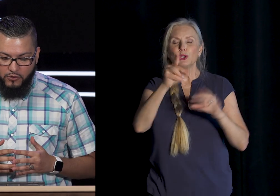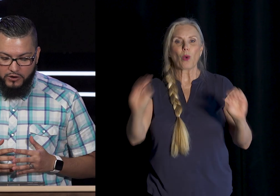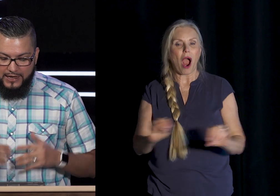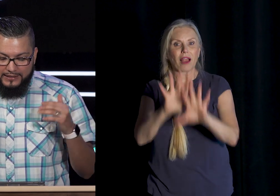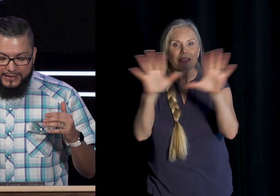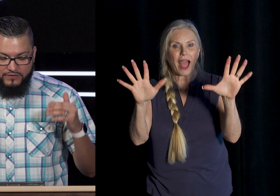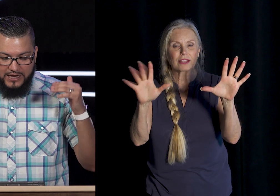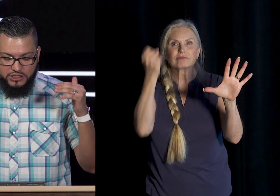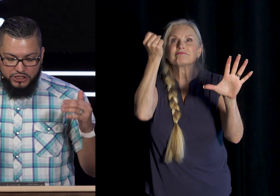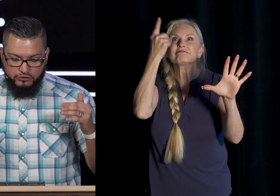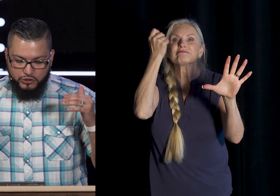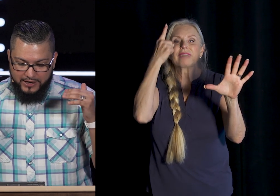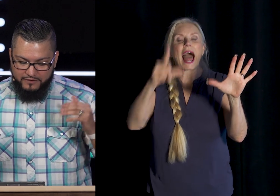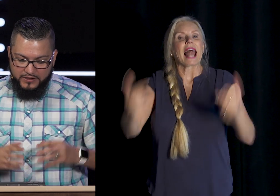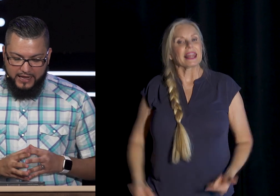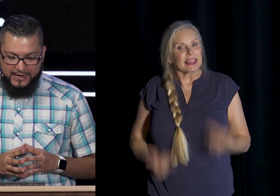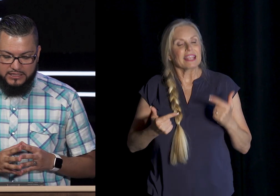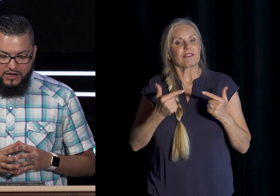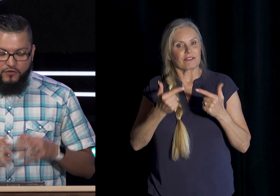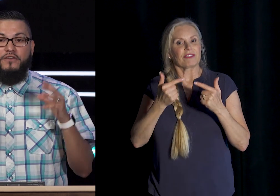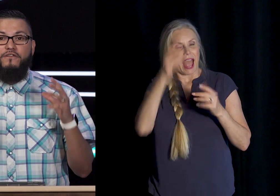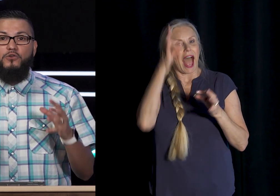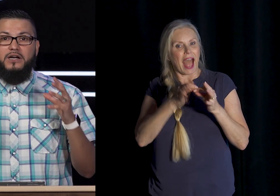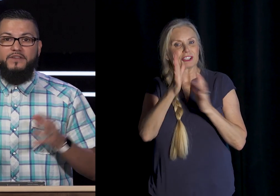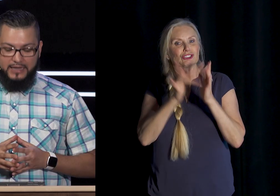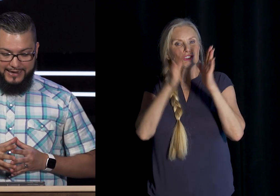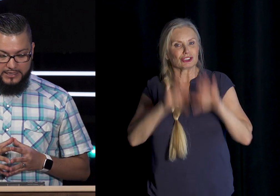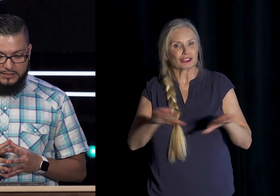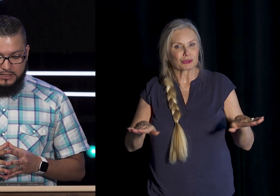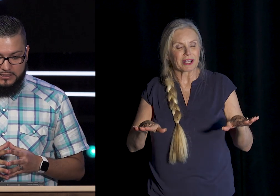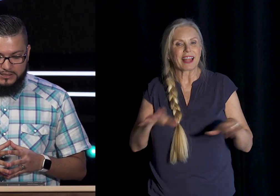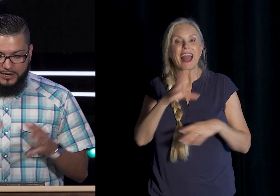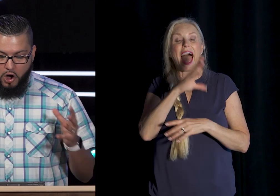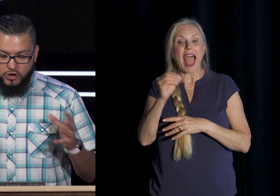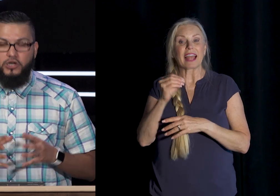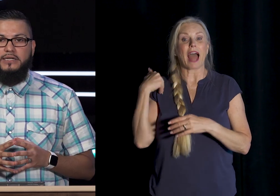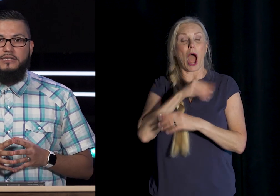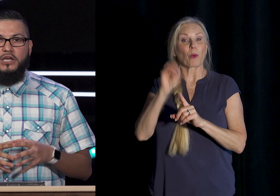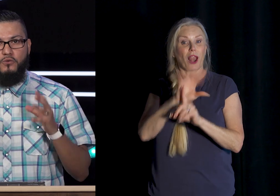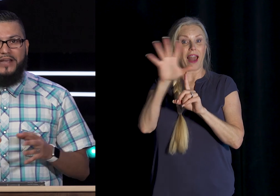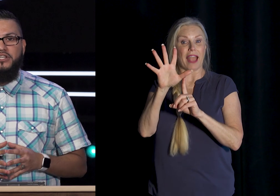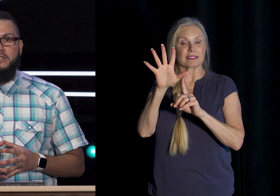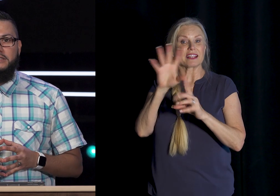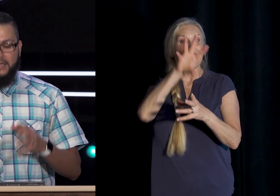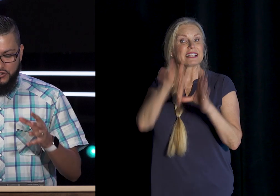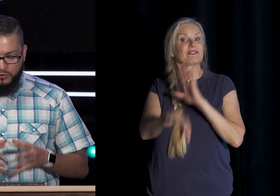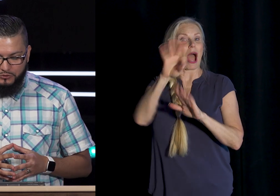Lord Live as children Of the light For the fruit Of the light Consists in all Goodness Righteousness And truth